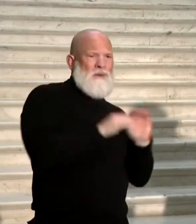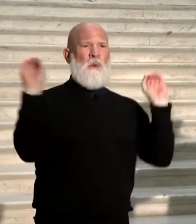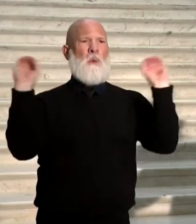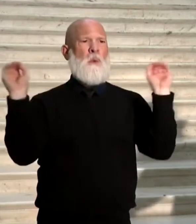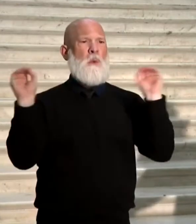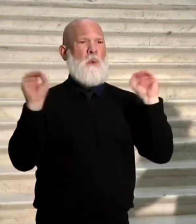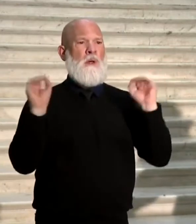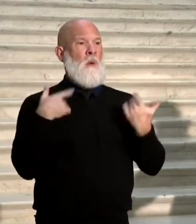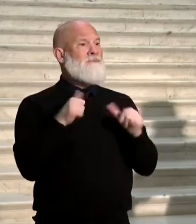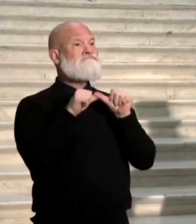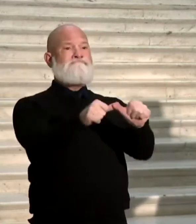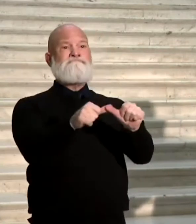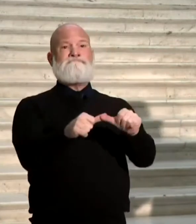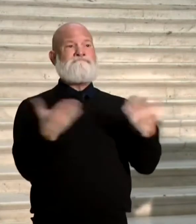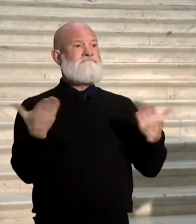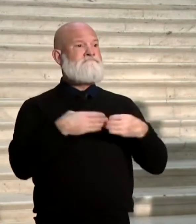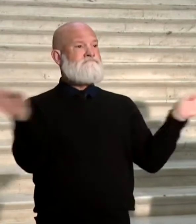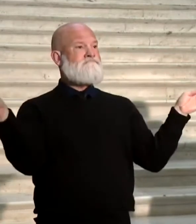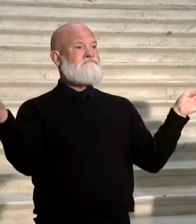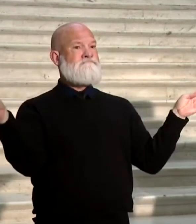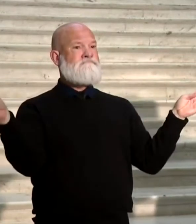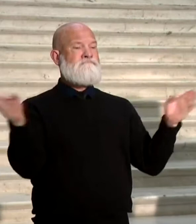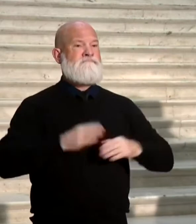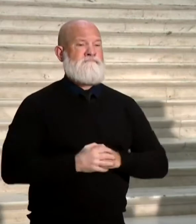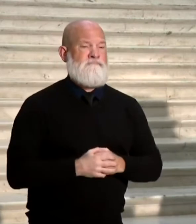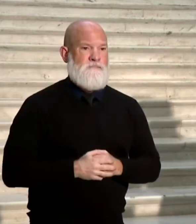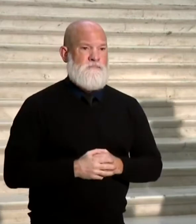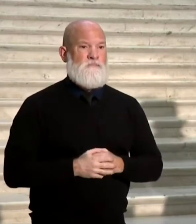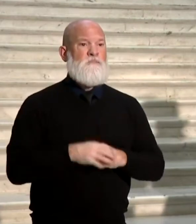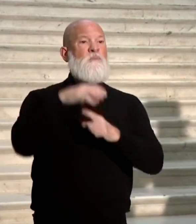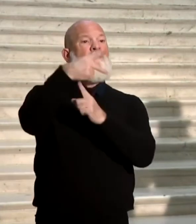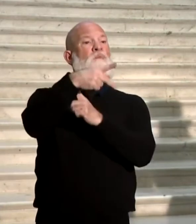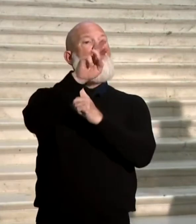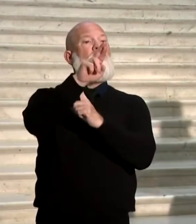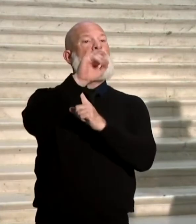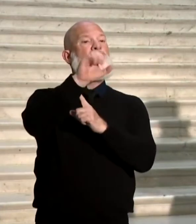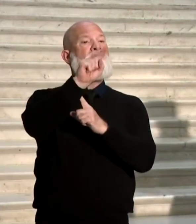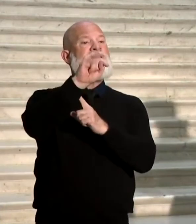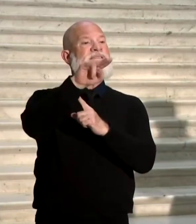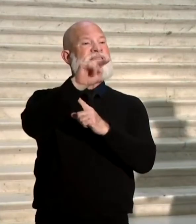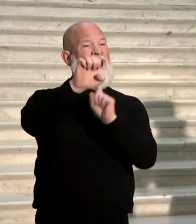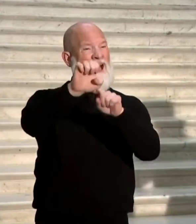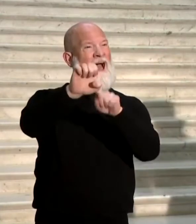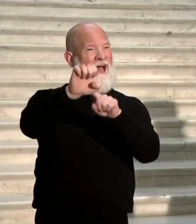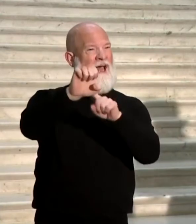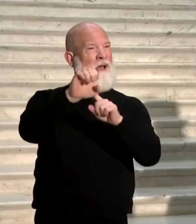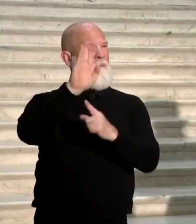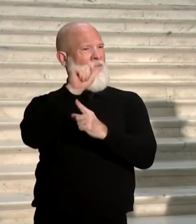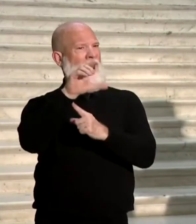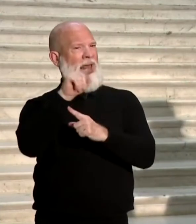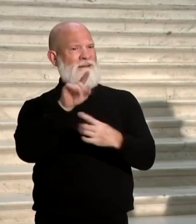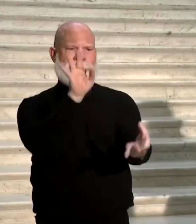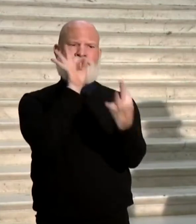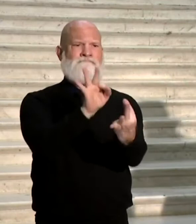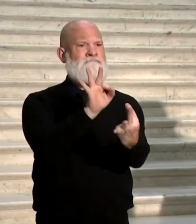one last thing, the pristine ballot thing. There are three reasons you can have the quote-unquote pristine ballot, which is essentially the absentee slash emergency slash provisional